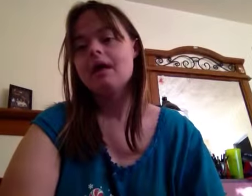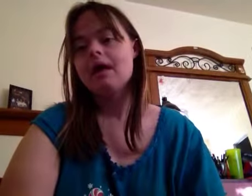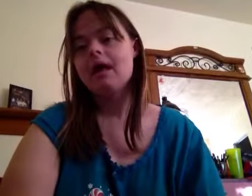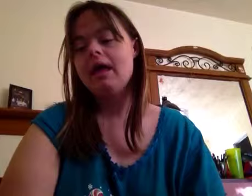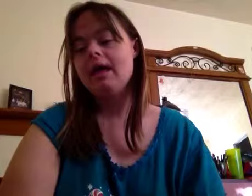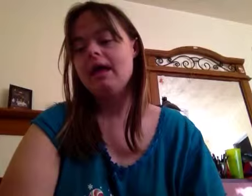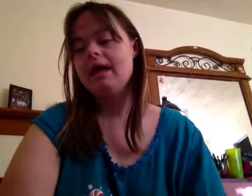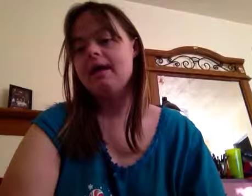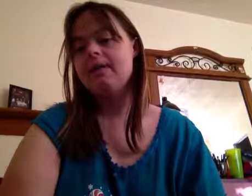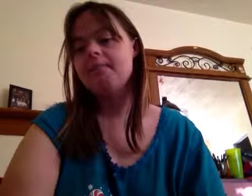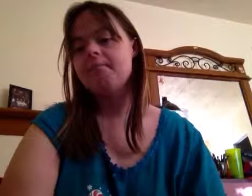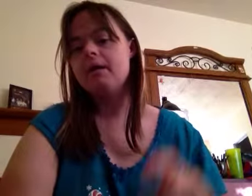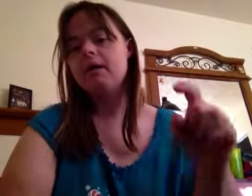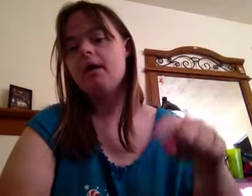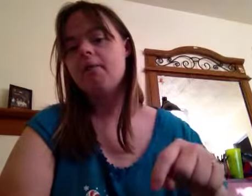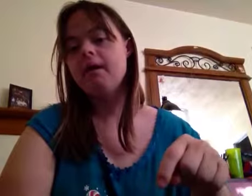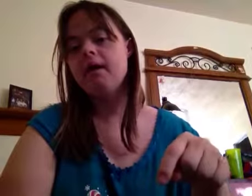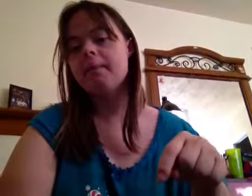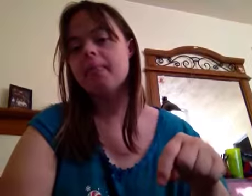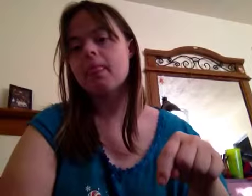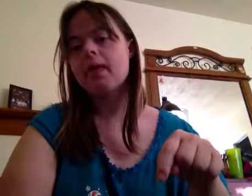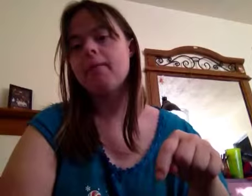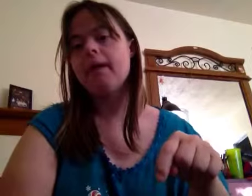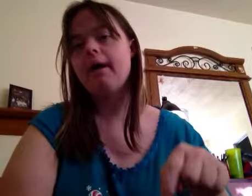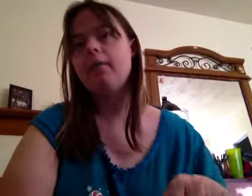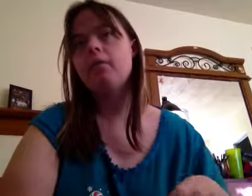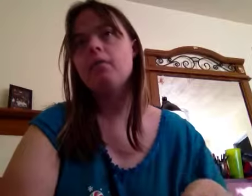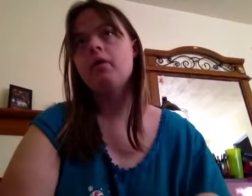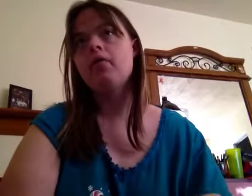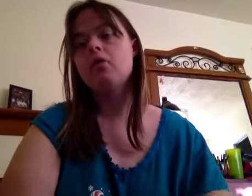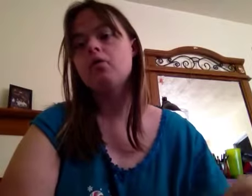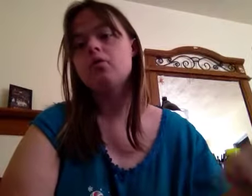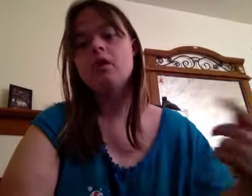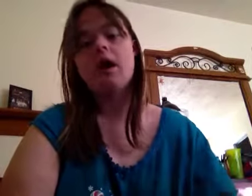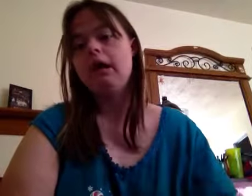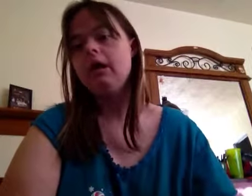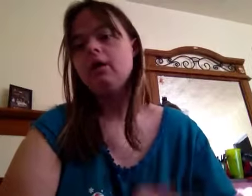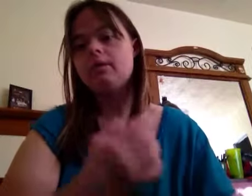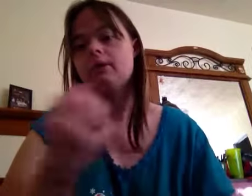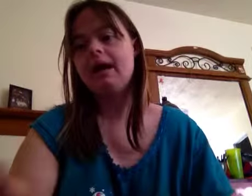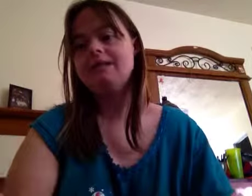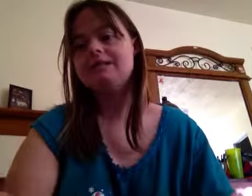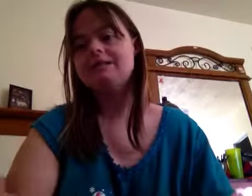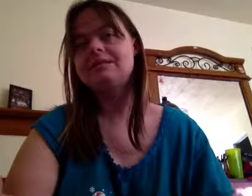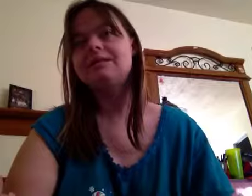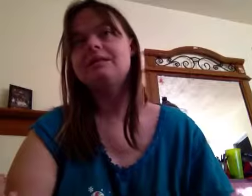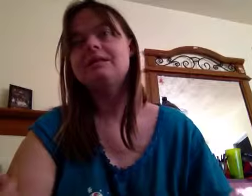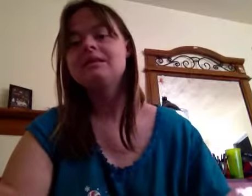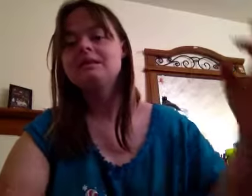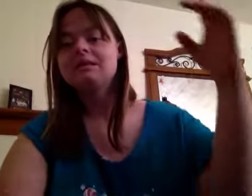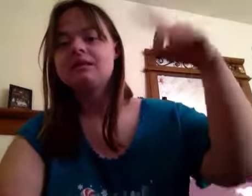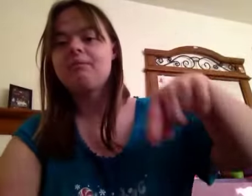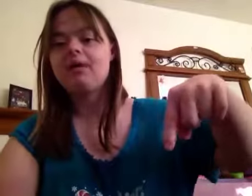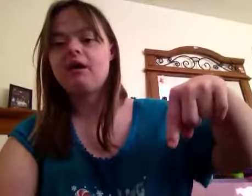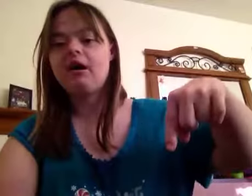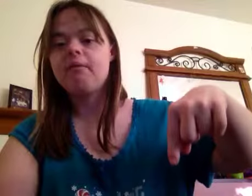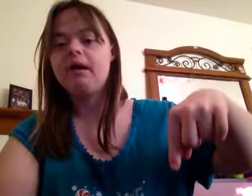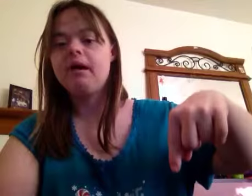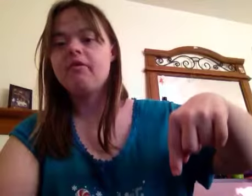And, give me a comment about if you're naughty or nice. Give me a comment if